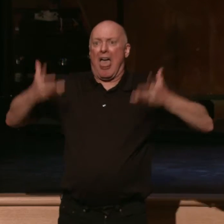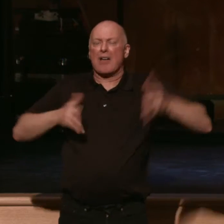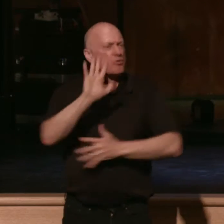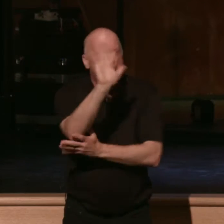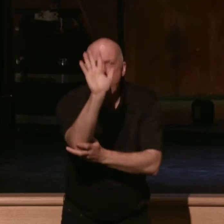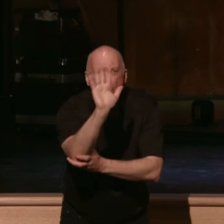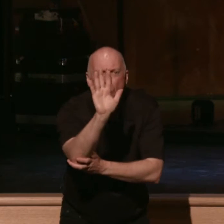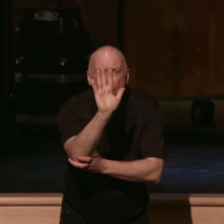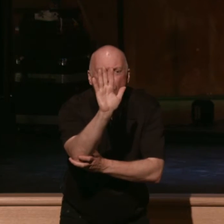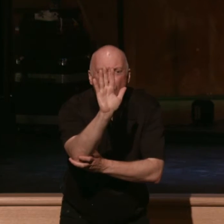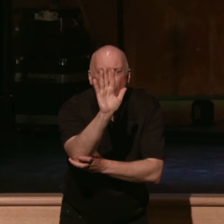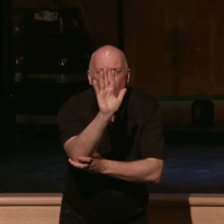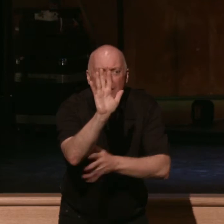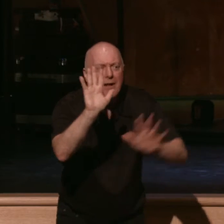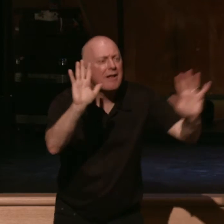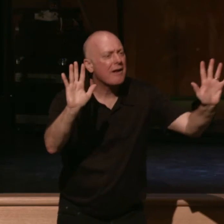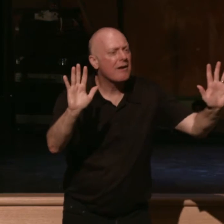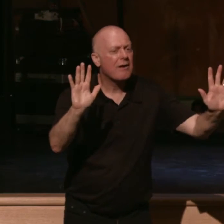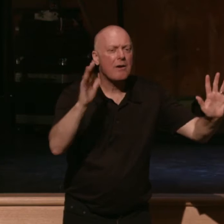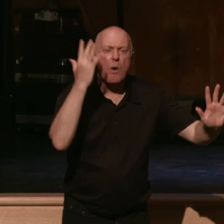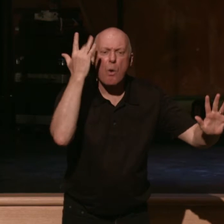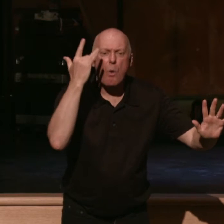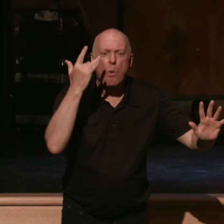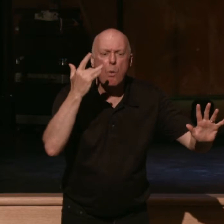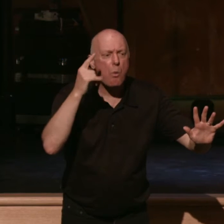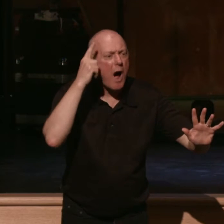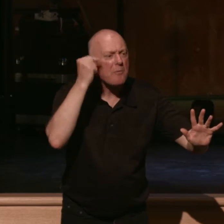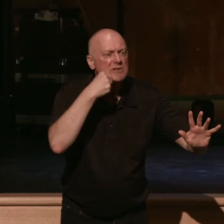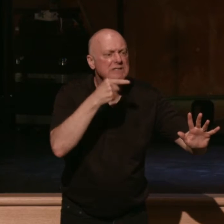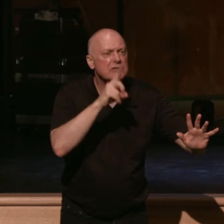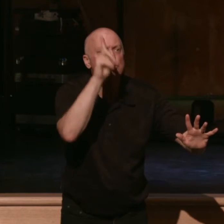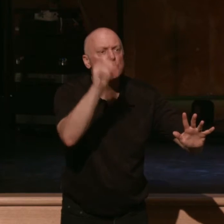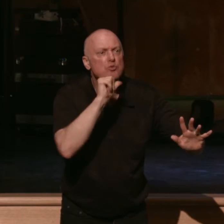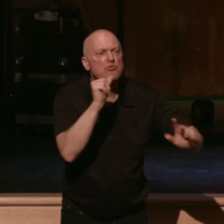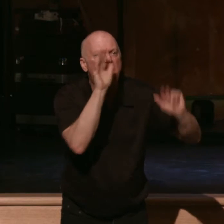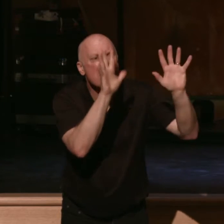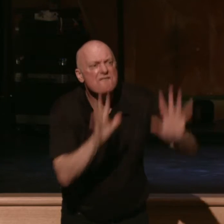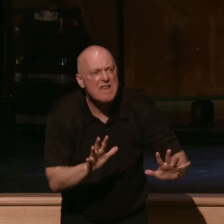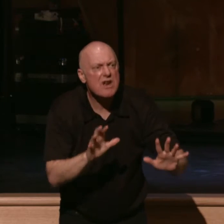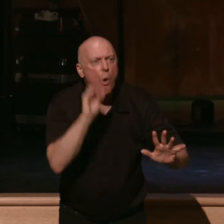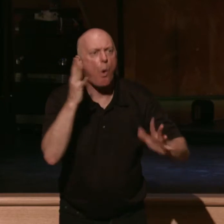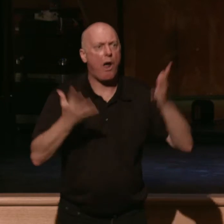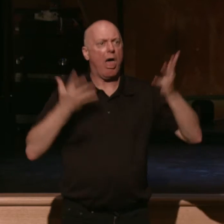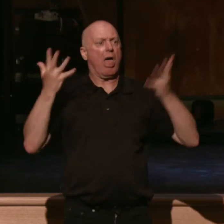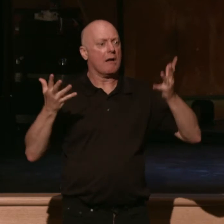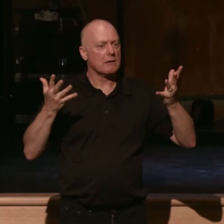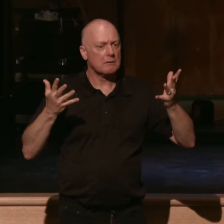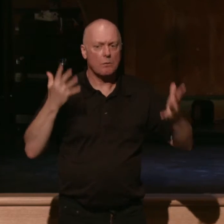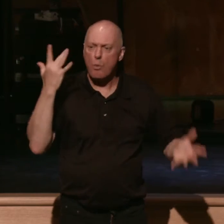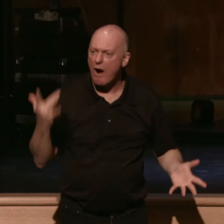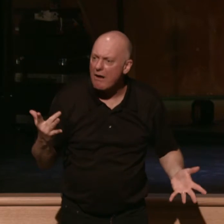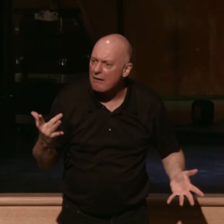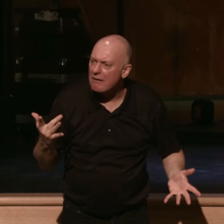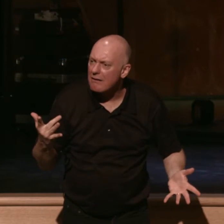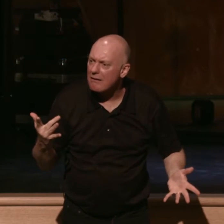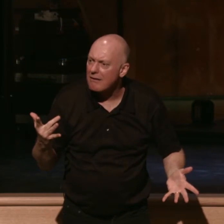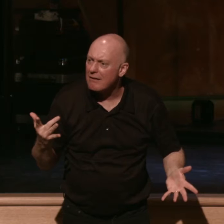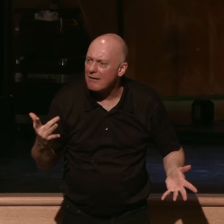Pause. Question, why did Moses say, do not fear or be dismayed? Because they were